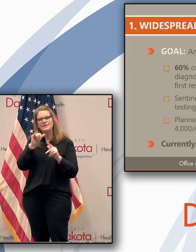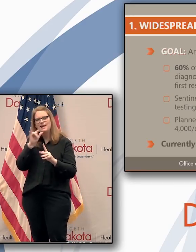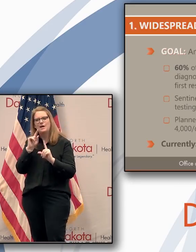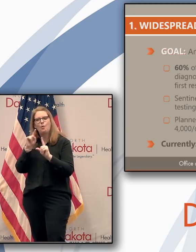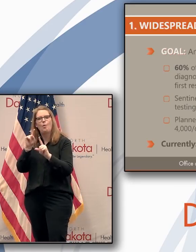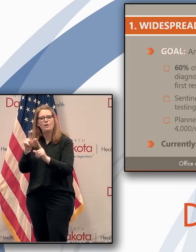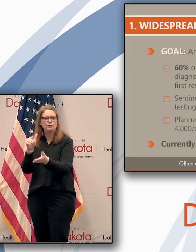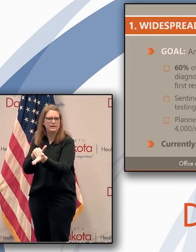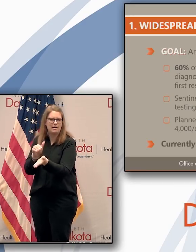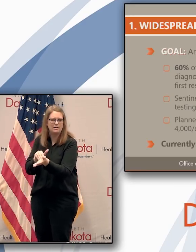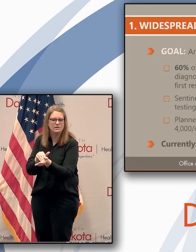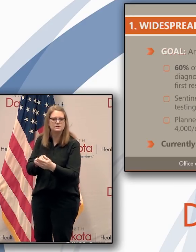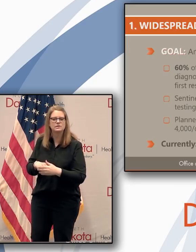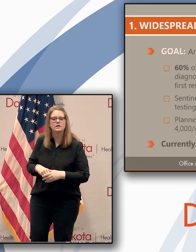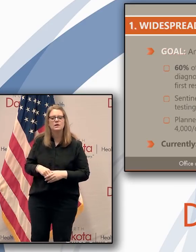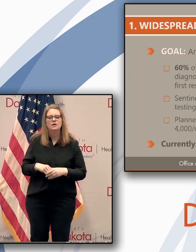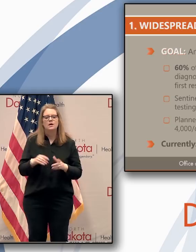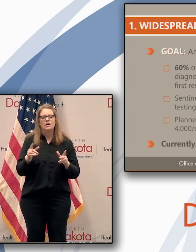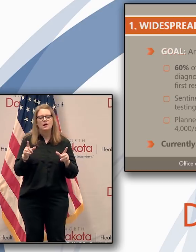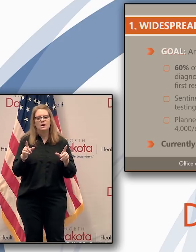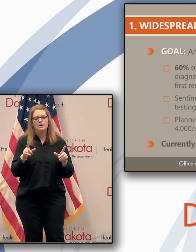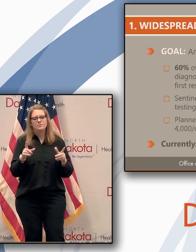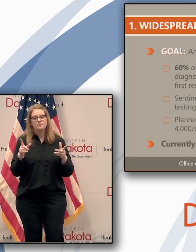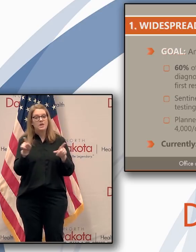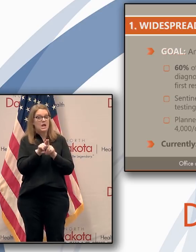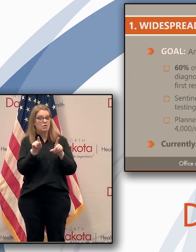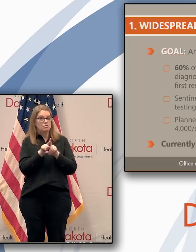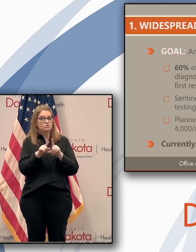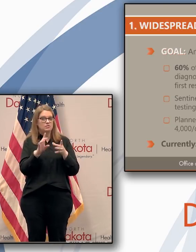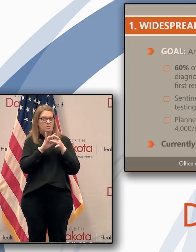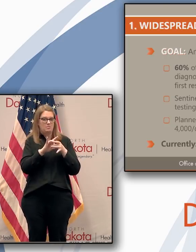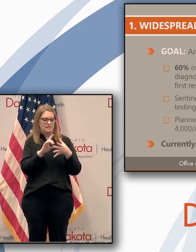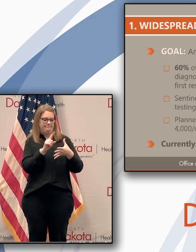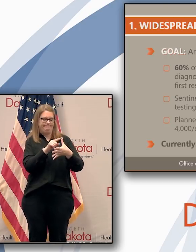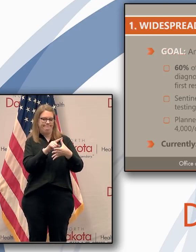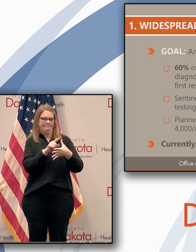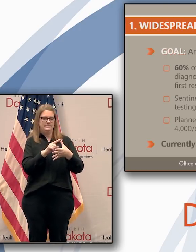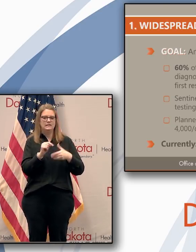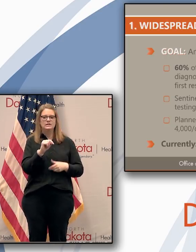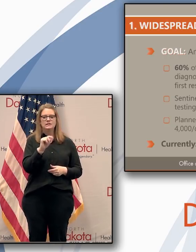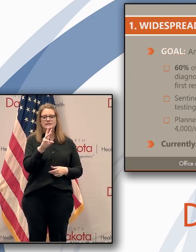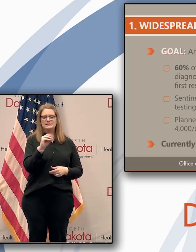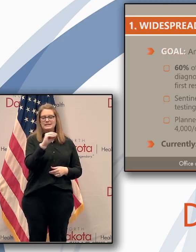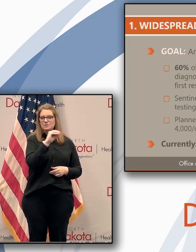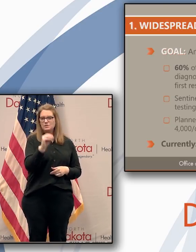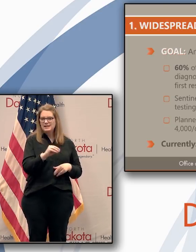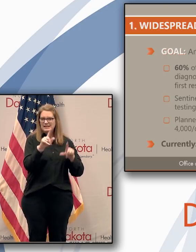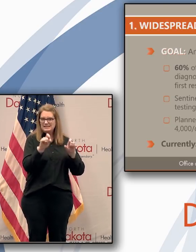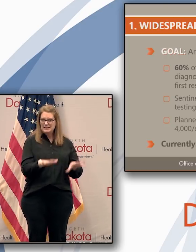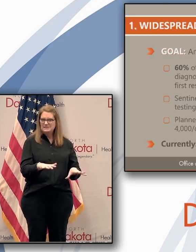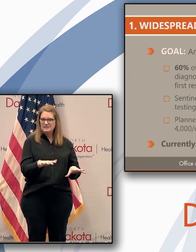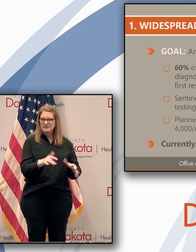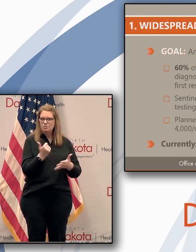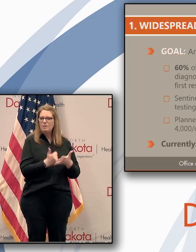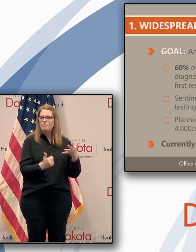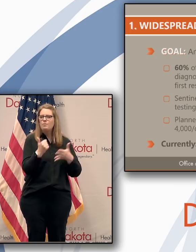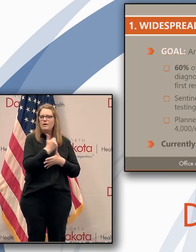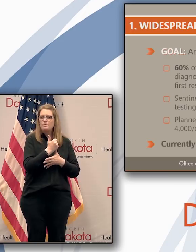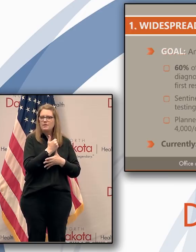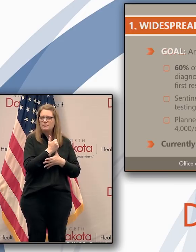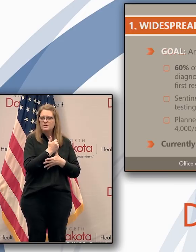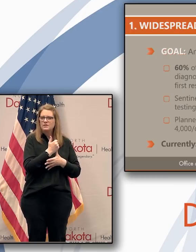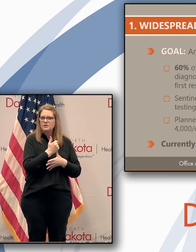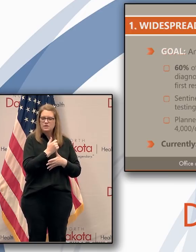Also in another drill down of this when going forward, again, 60% of our testing is going to be prioritized for diagnostic,